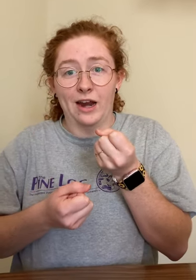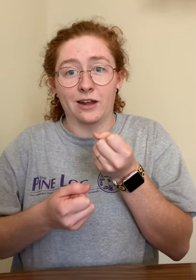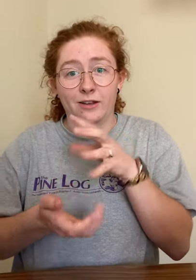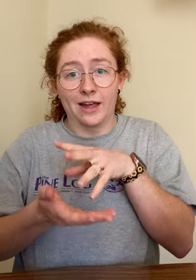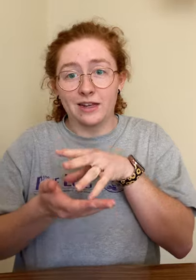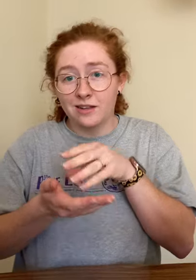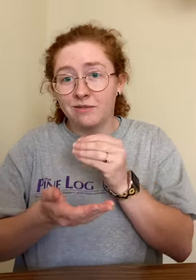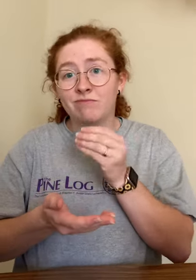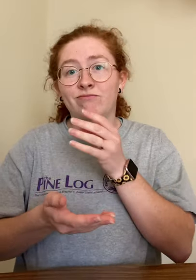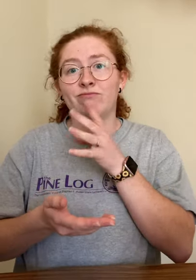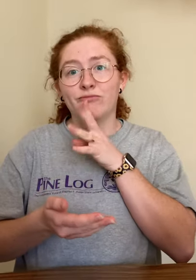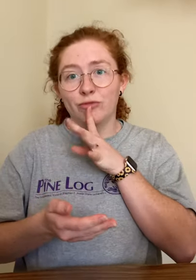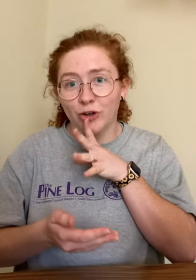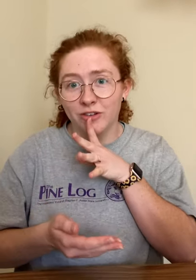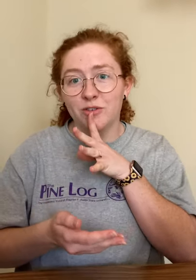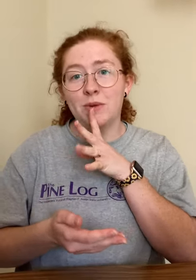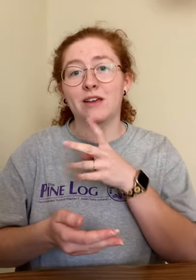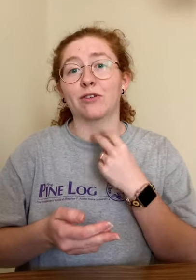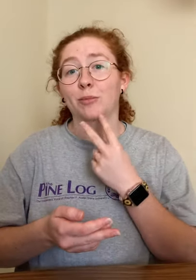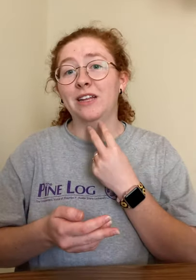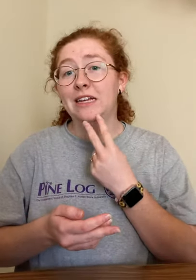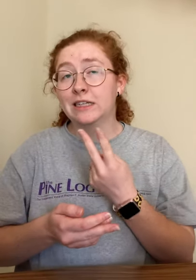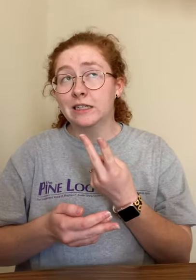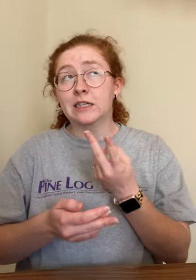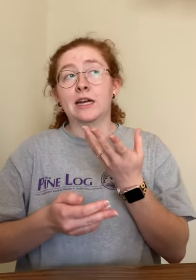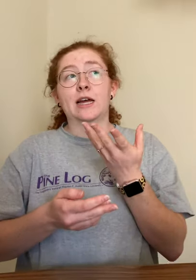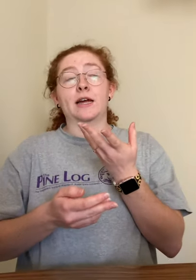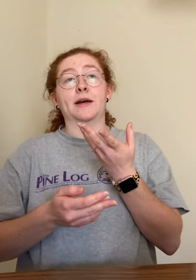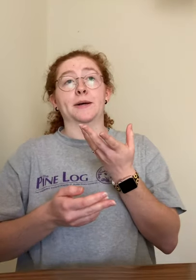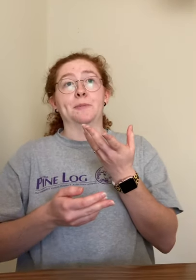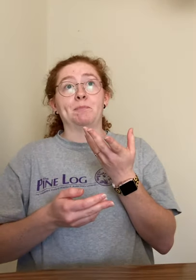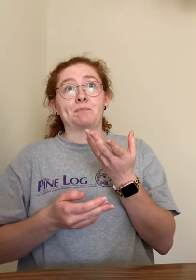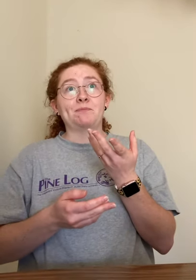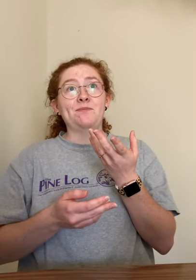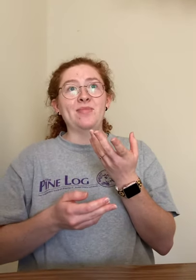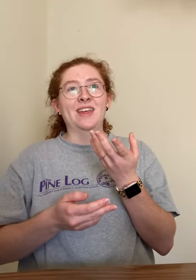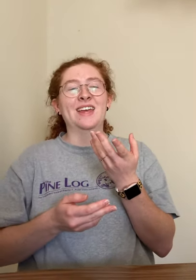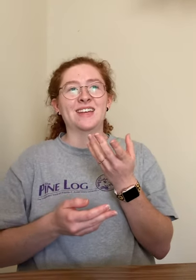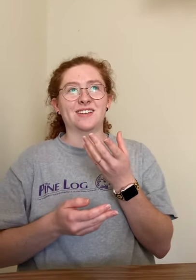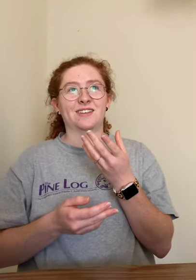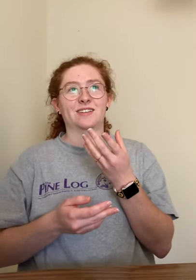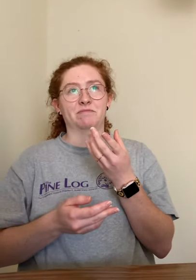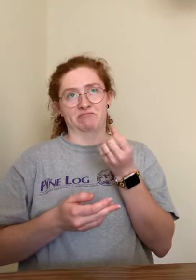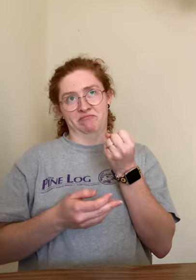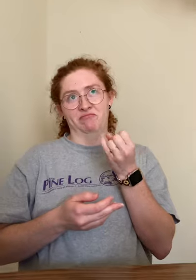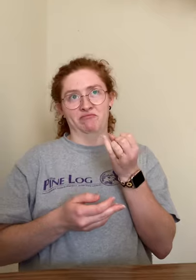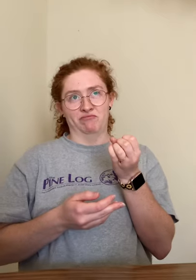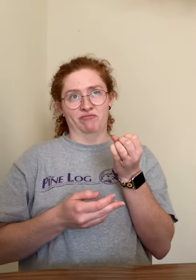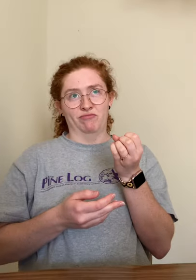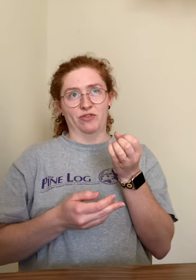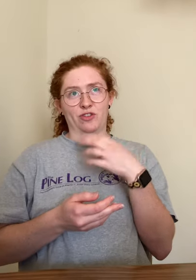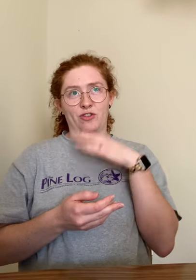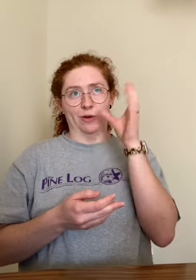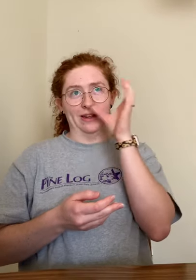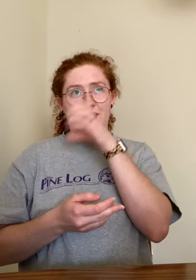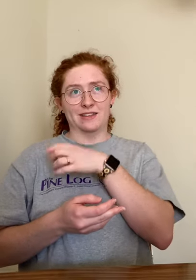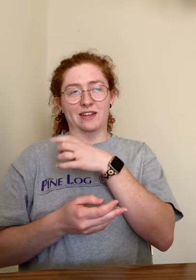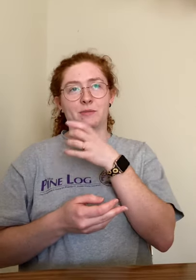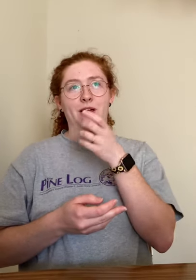I could like learn to speak verbally. Um, so I guess that's my